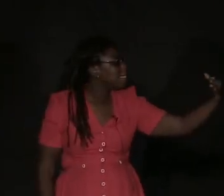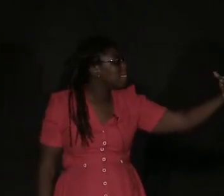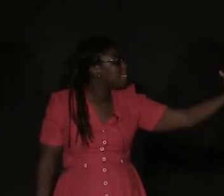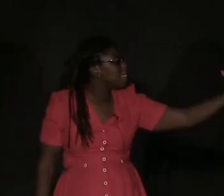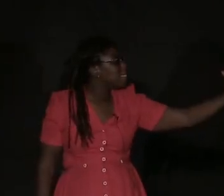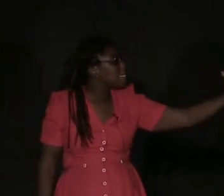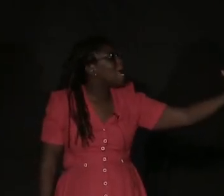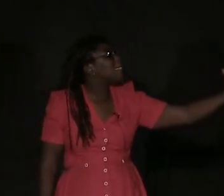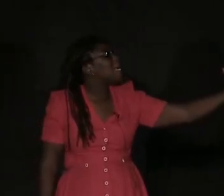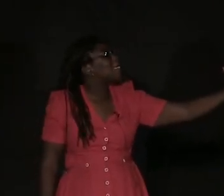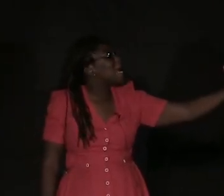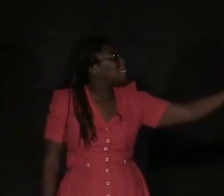And He's looking at the